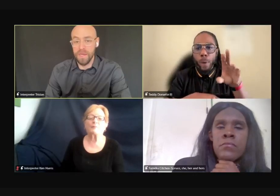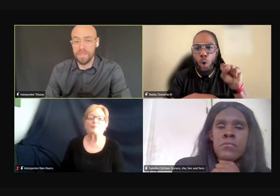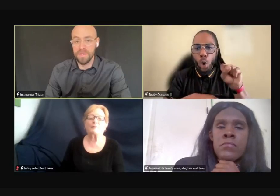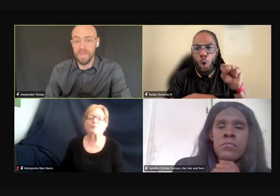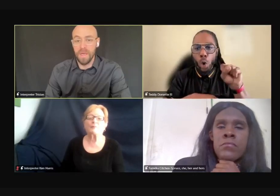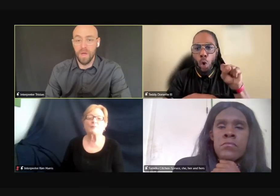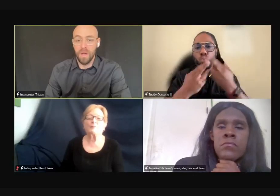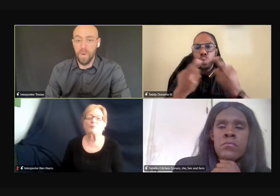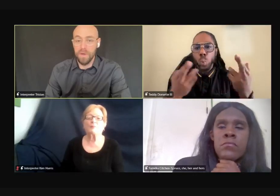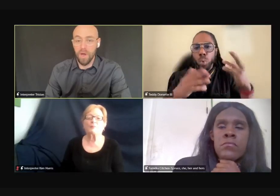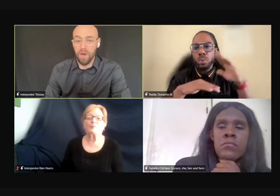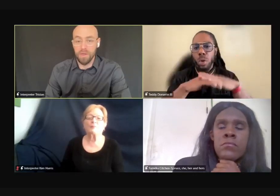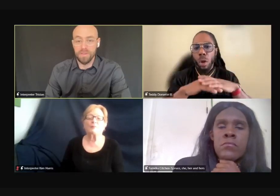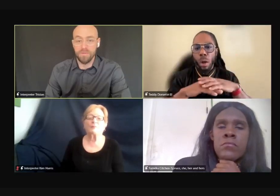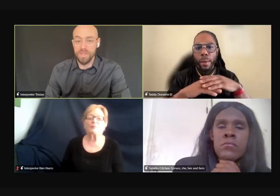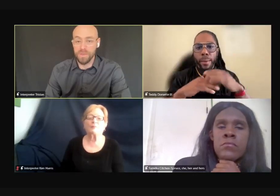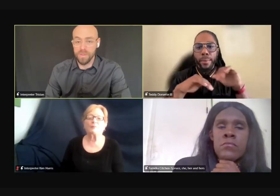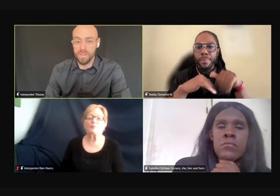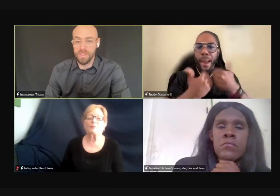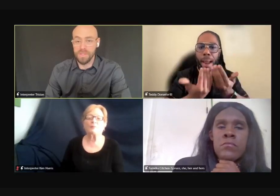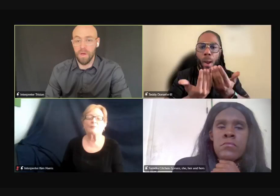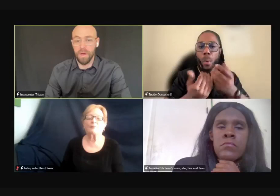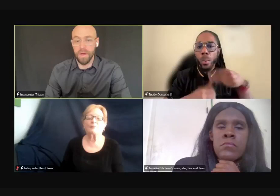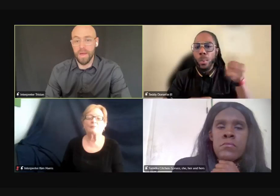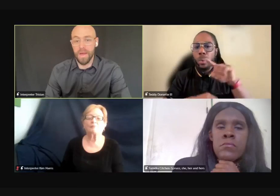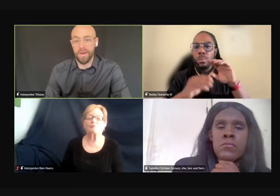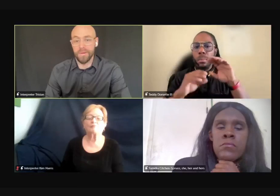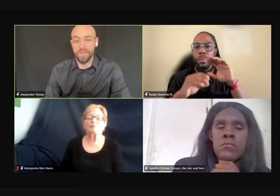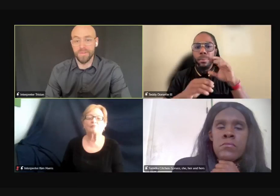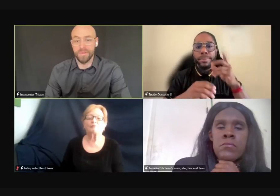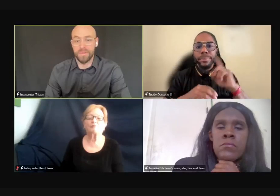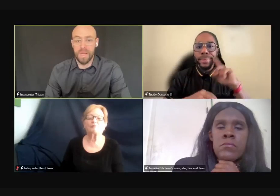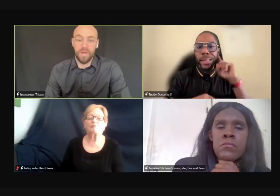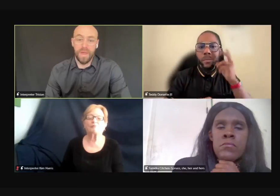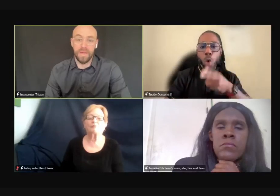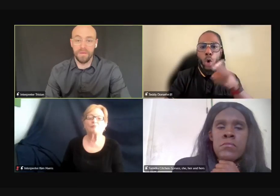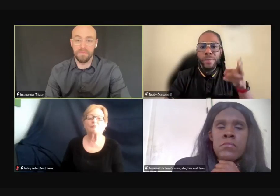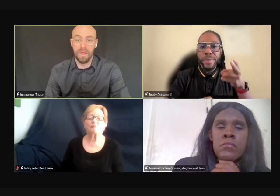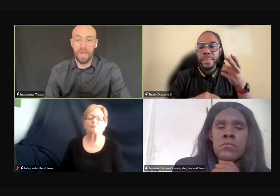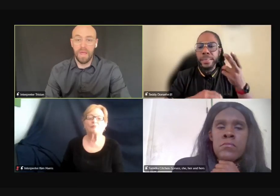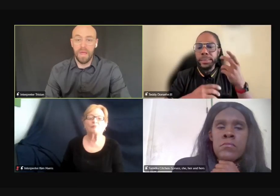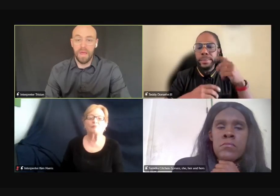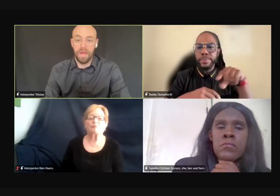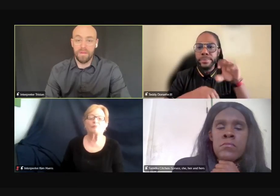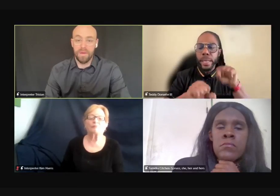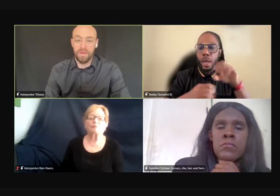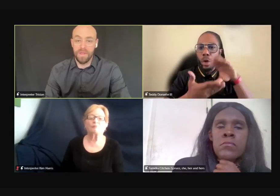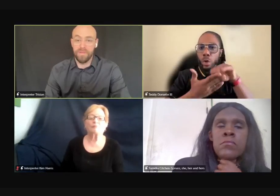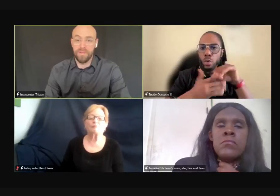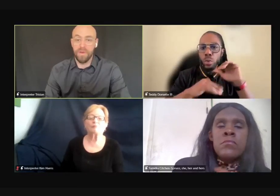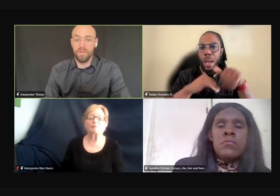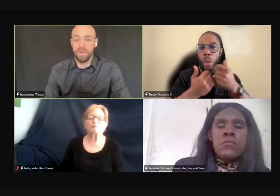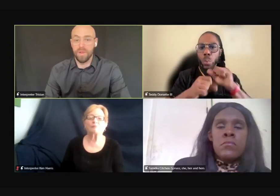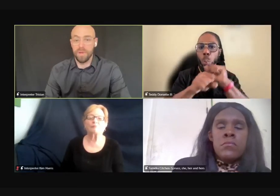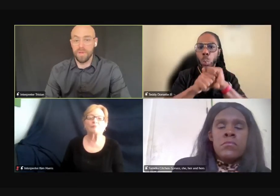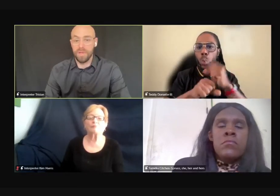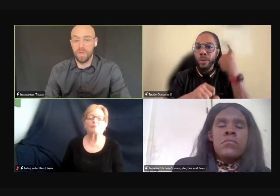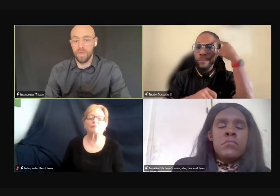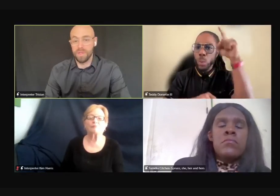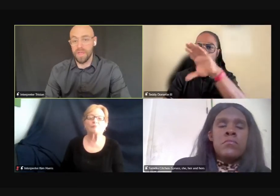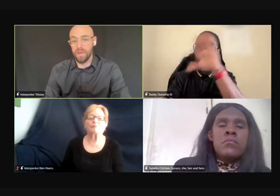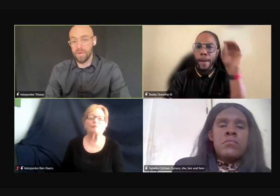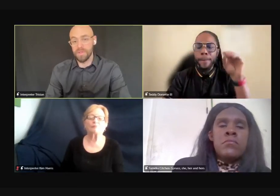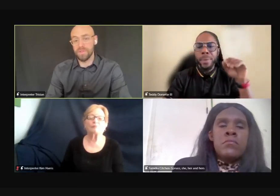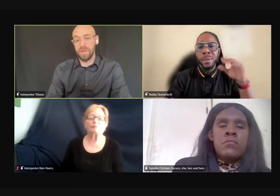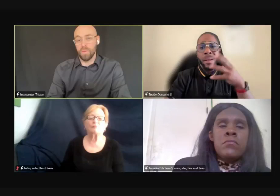uh, trainings, uh, webinars, resources on how to, how they can, uh, the deaf and hard of hearing community